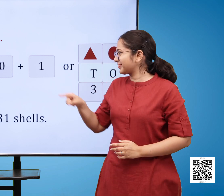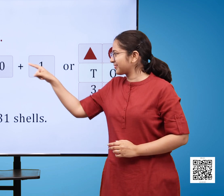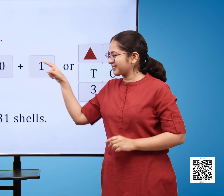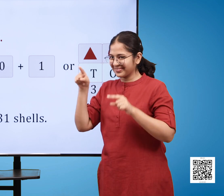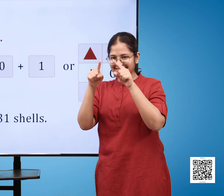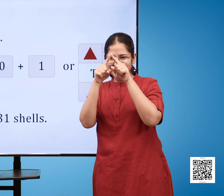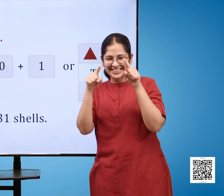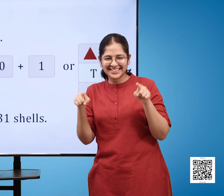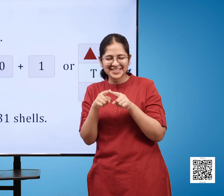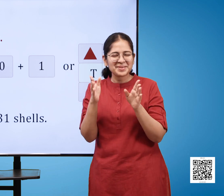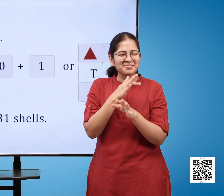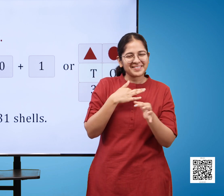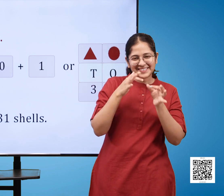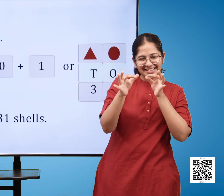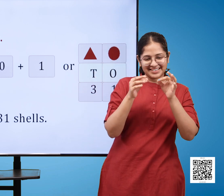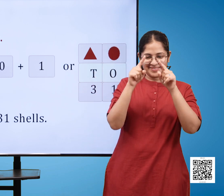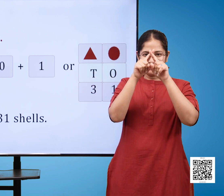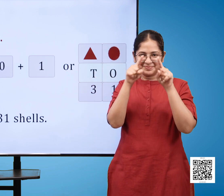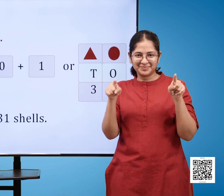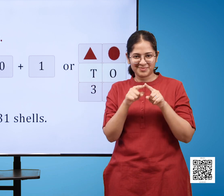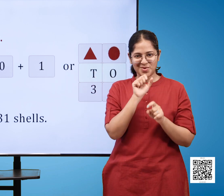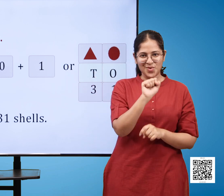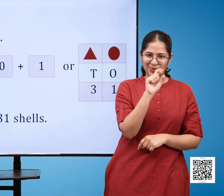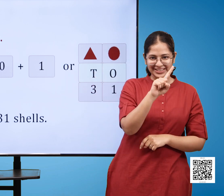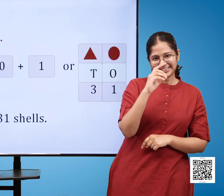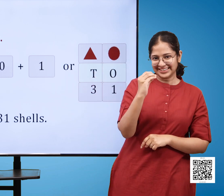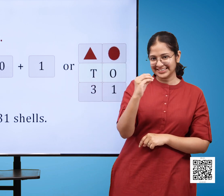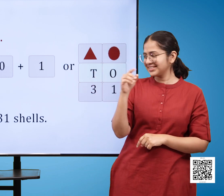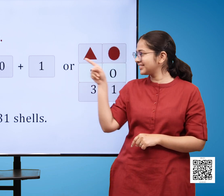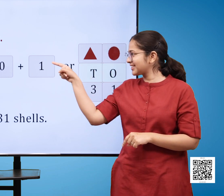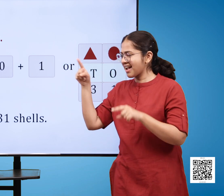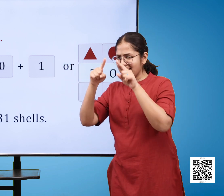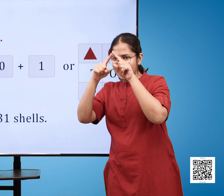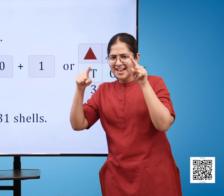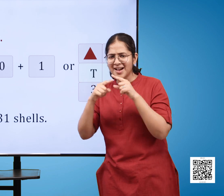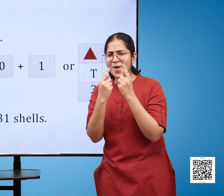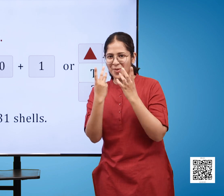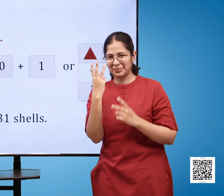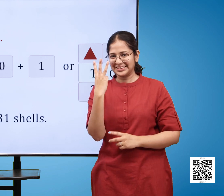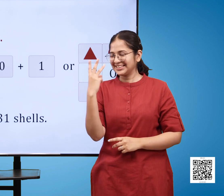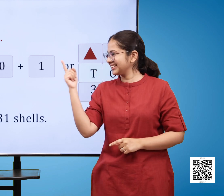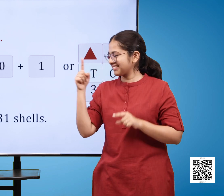complete the following there are three brown triangles signifying three tens